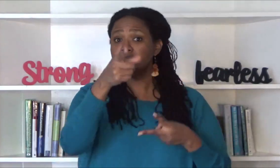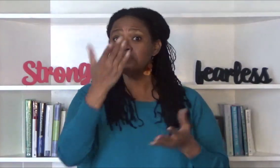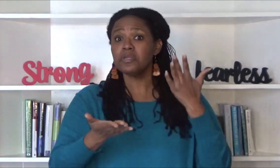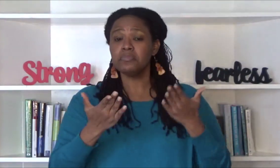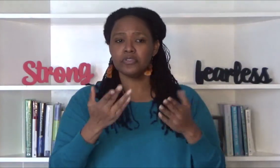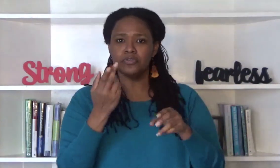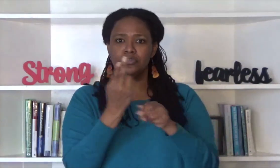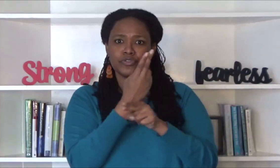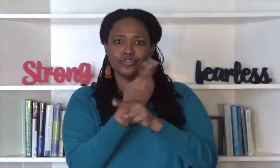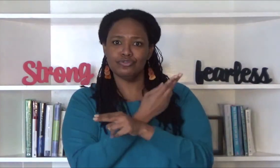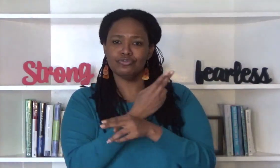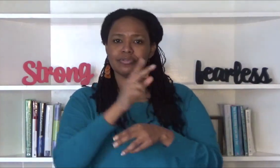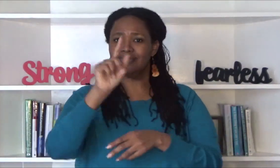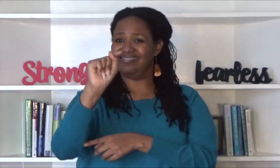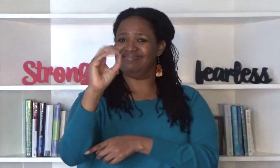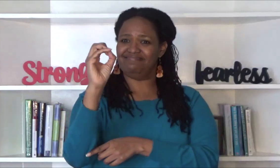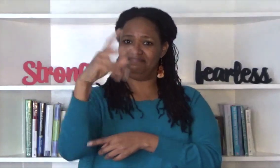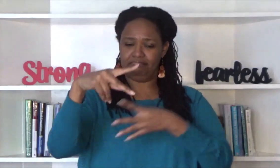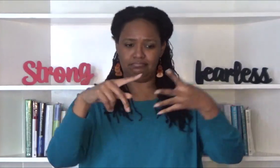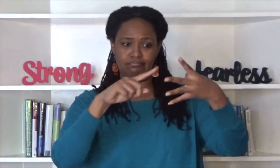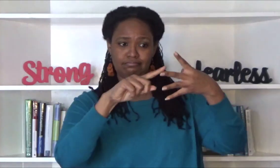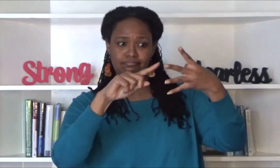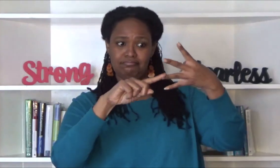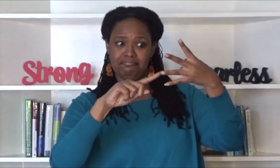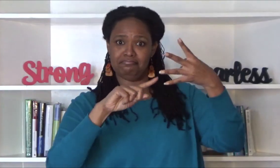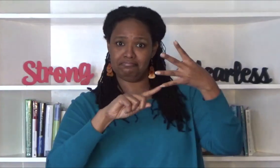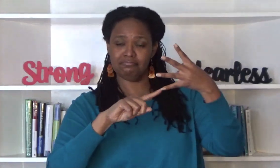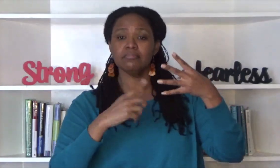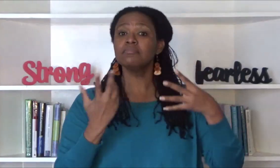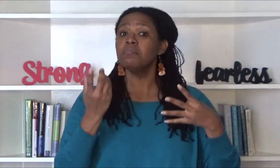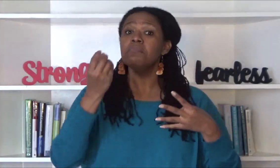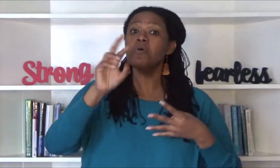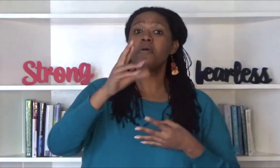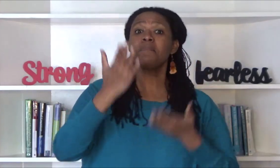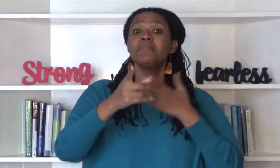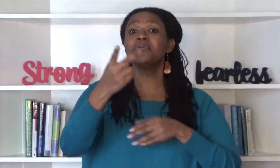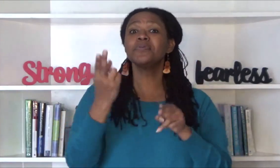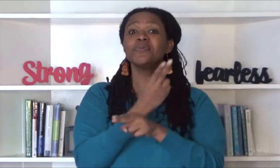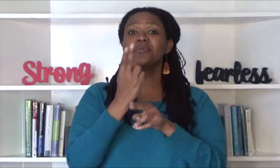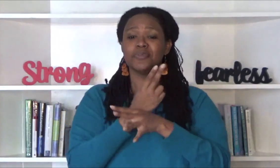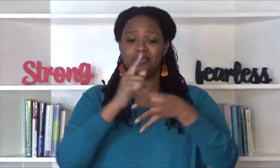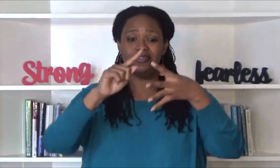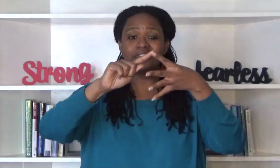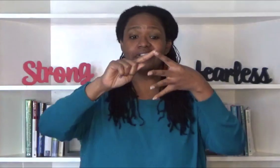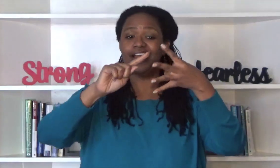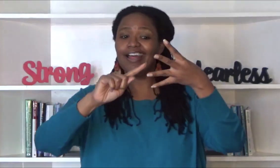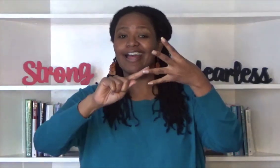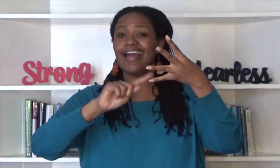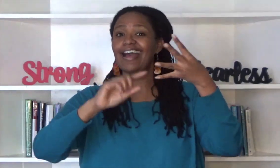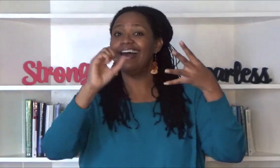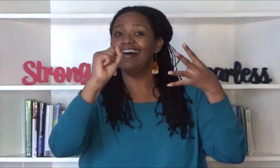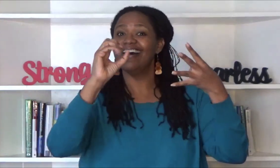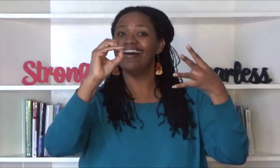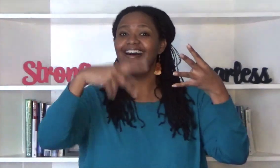or top top top or sop s-o-p